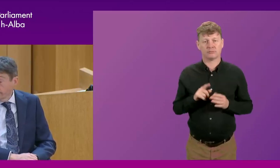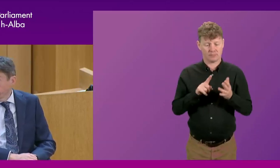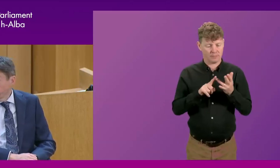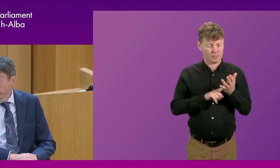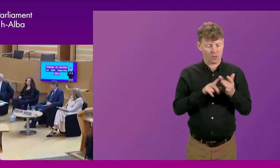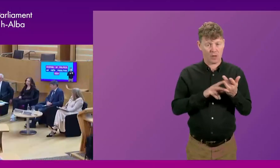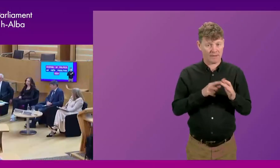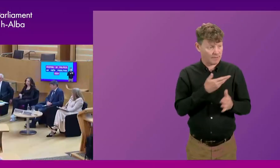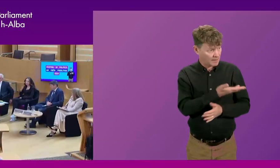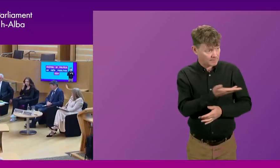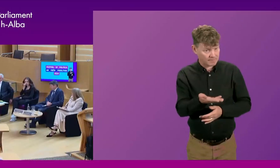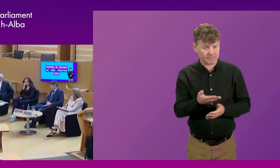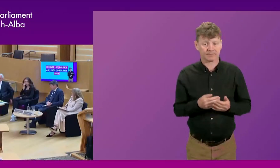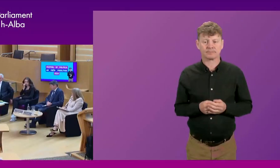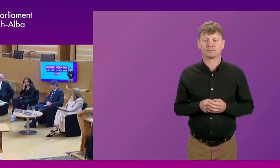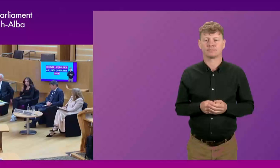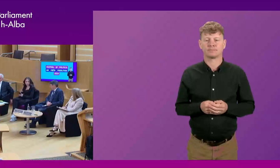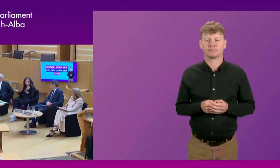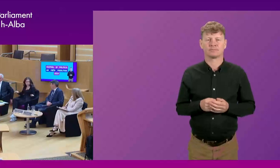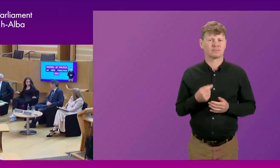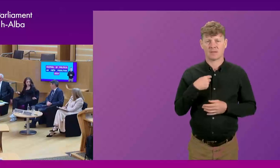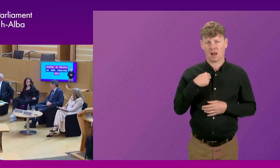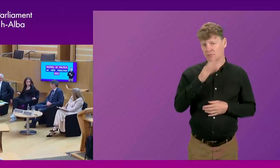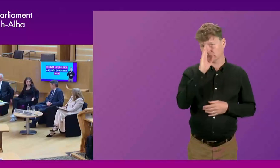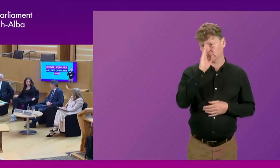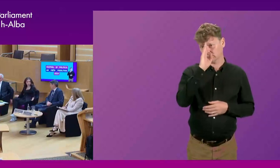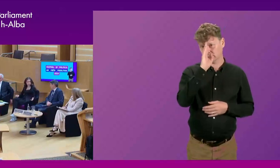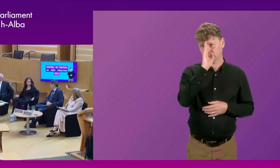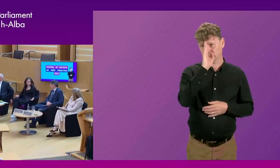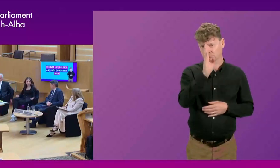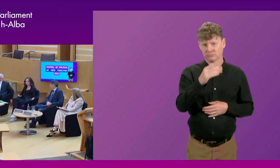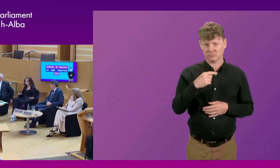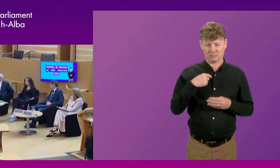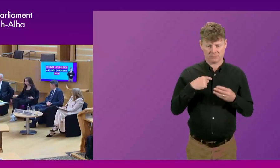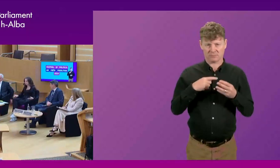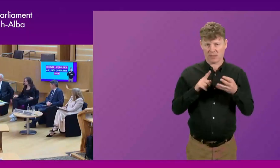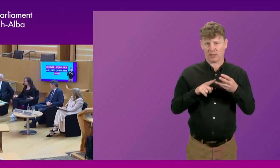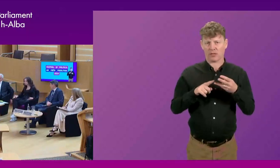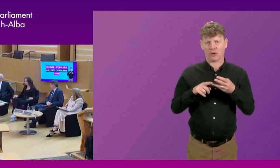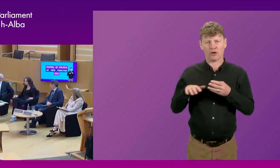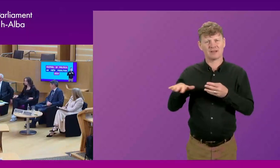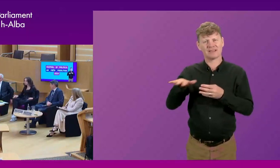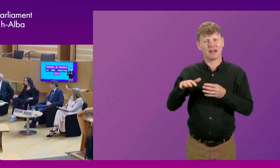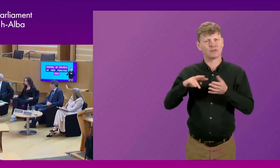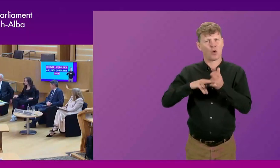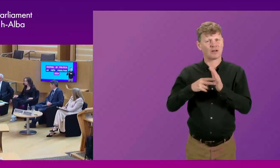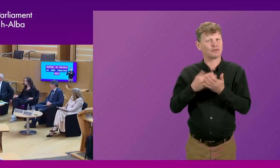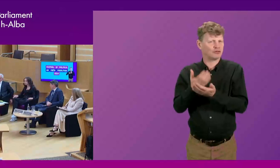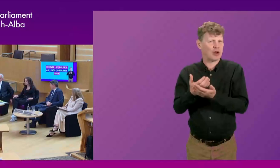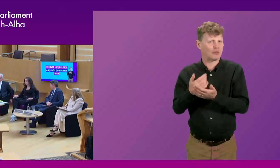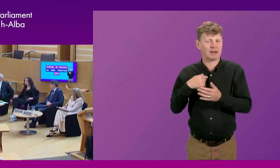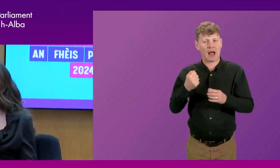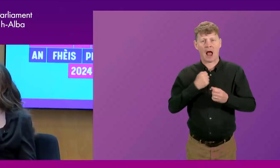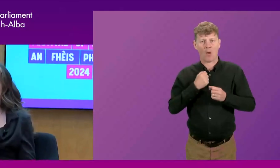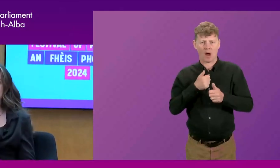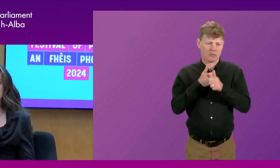to comment? Well, I'll be incredibly blunt and say we're a third sector organisation. We quite deliberately don't have a stance on independence.